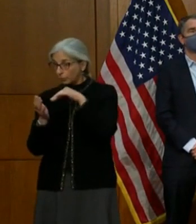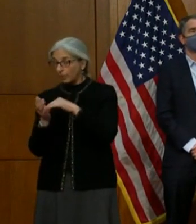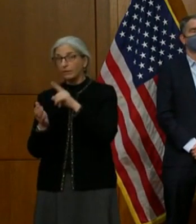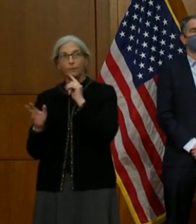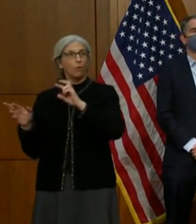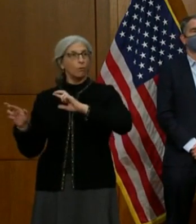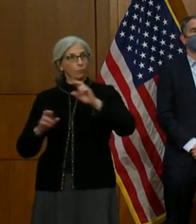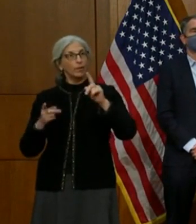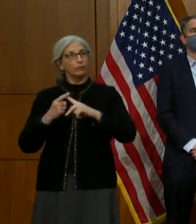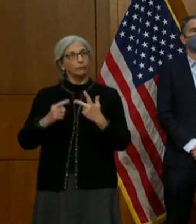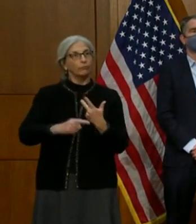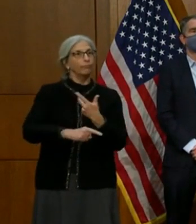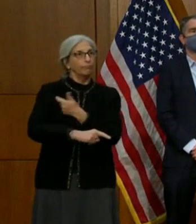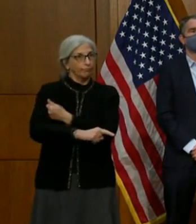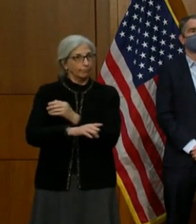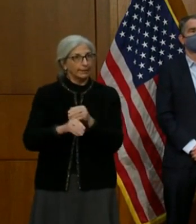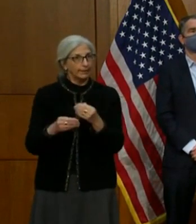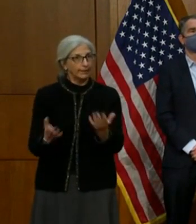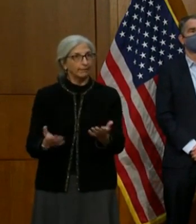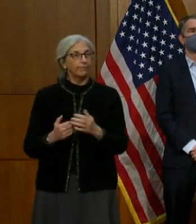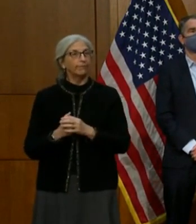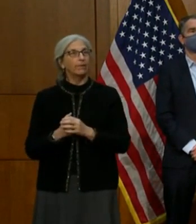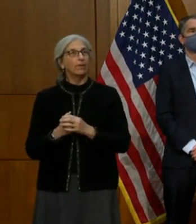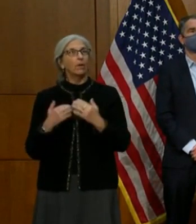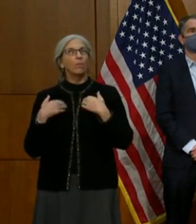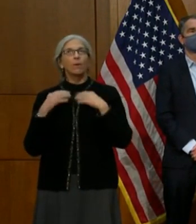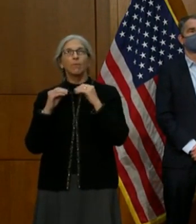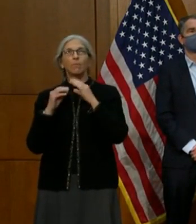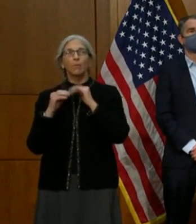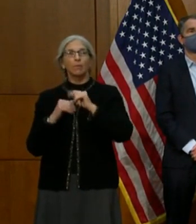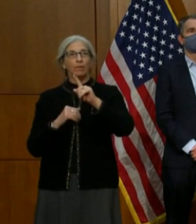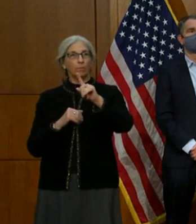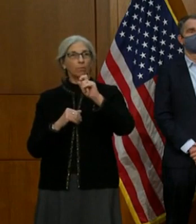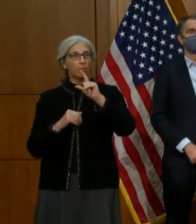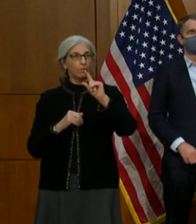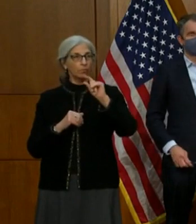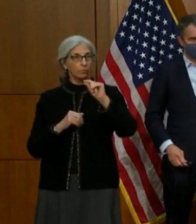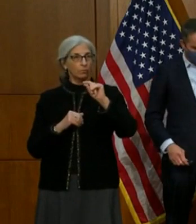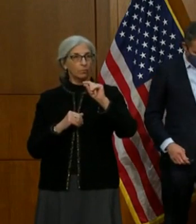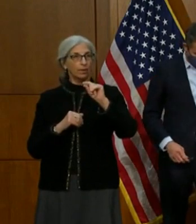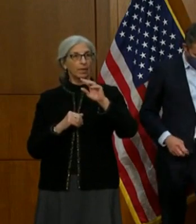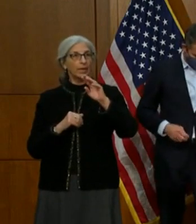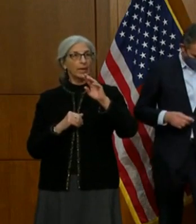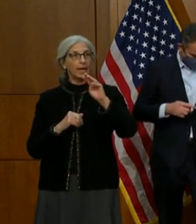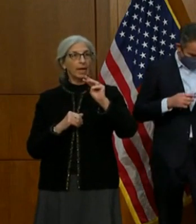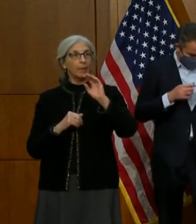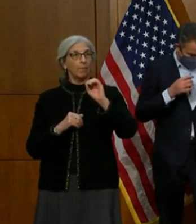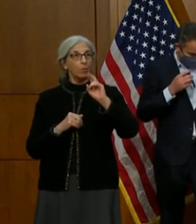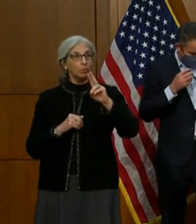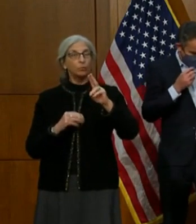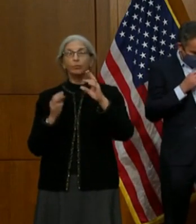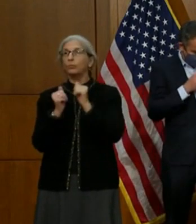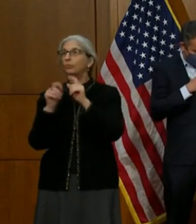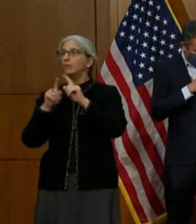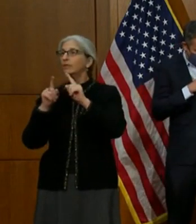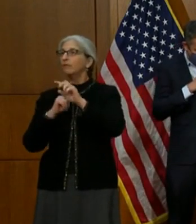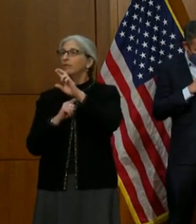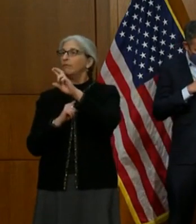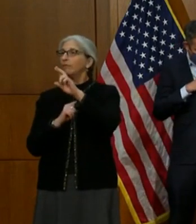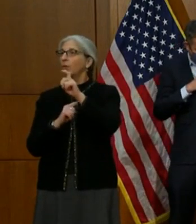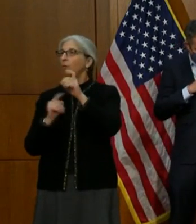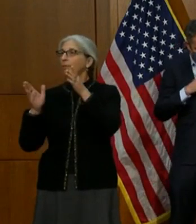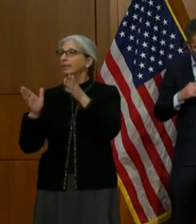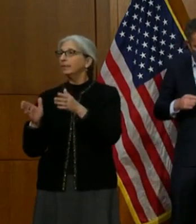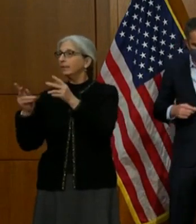We have currently well north of 120 MOUs with pharmacies across the Commonwealth